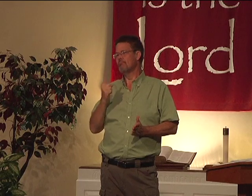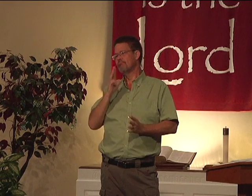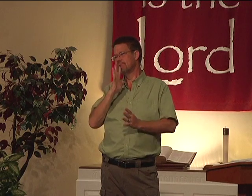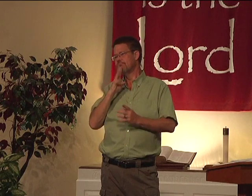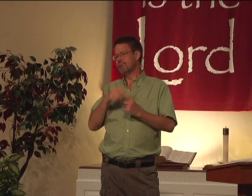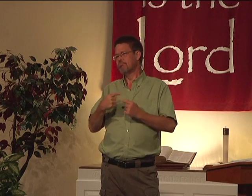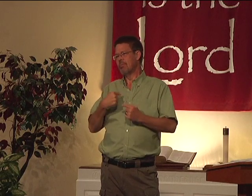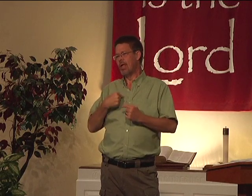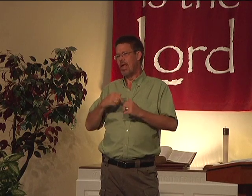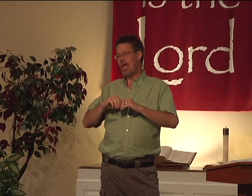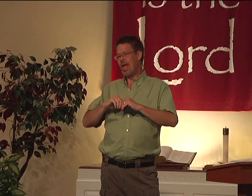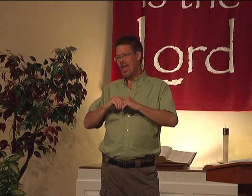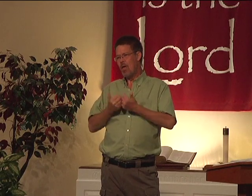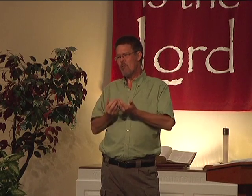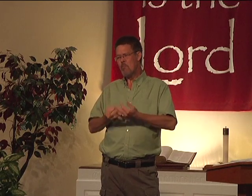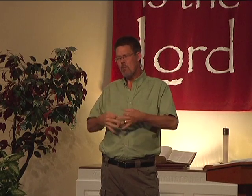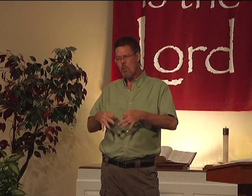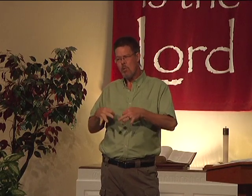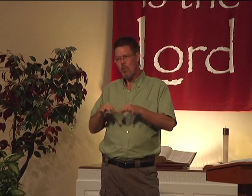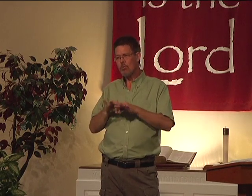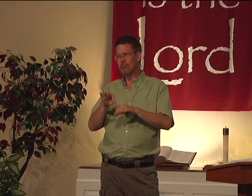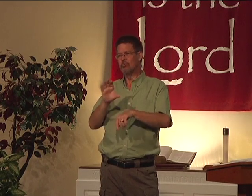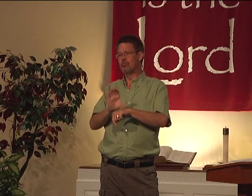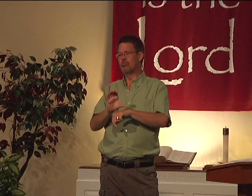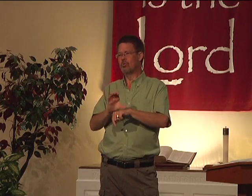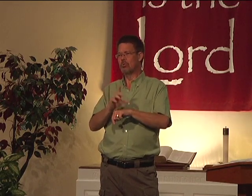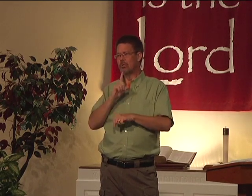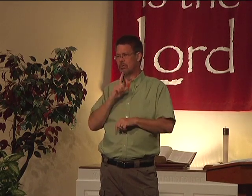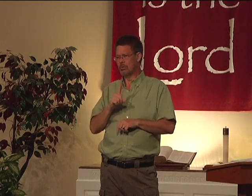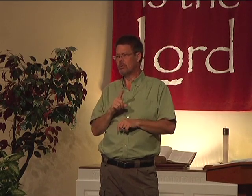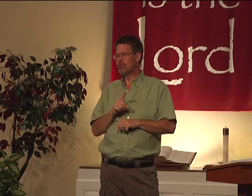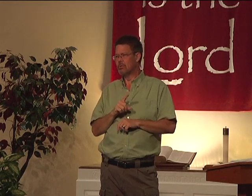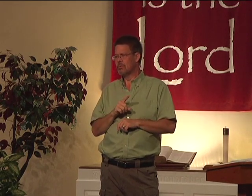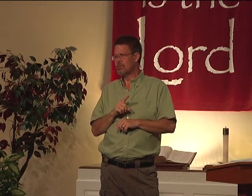always talked to me and told me how important church was.